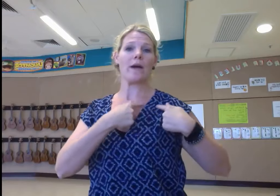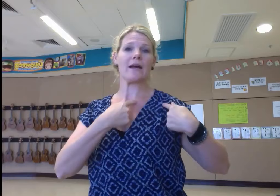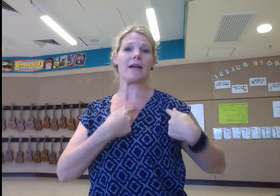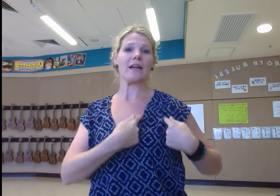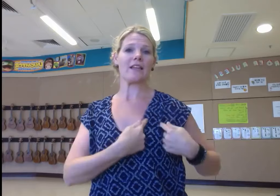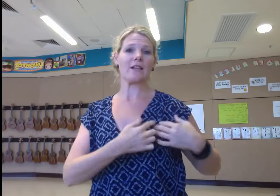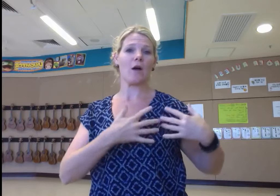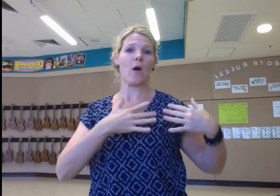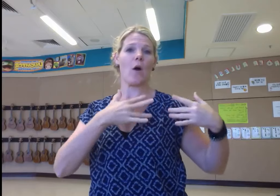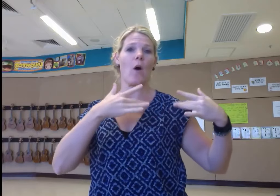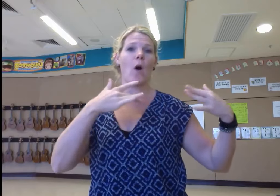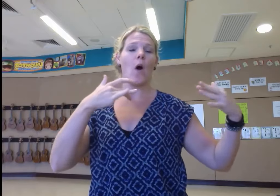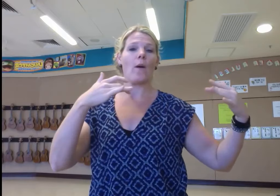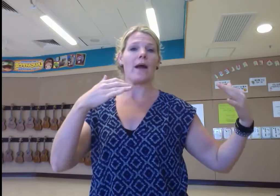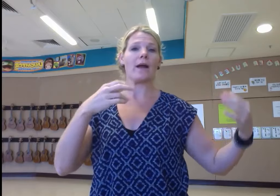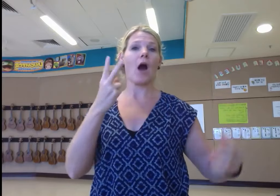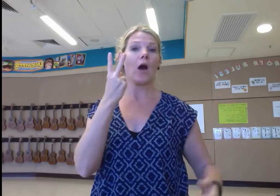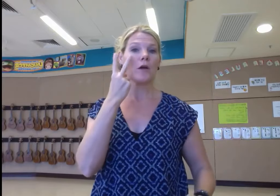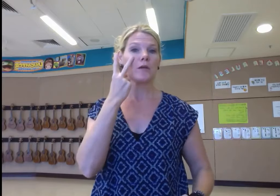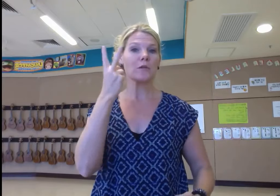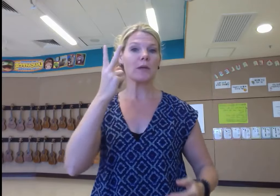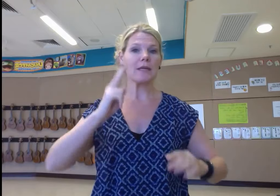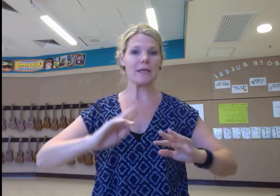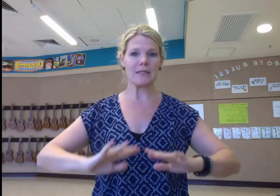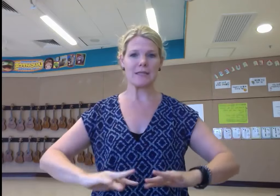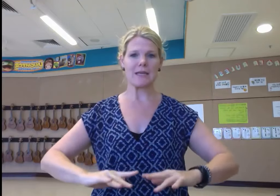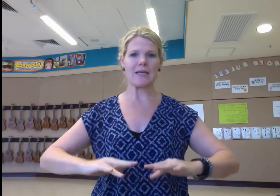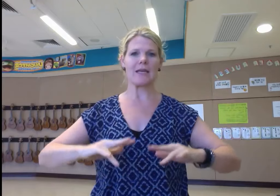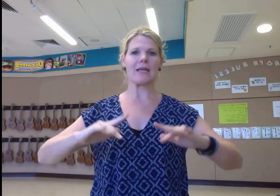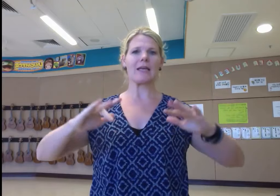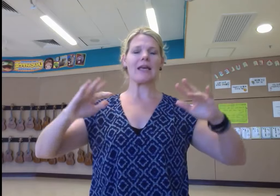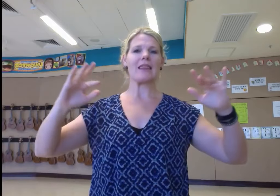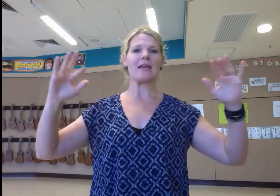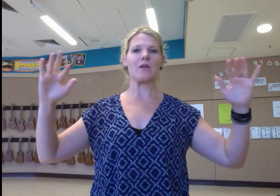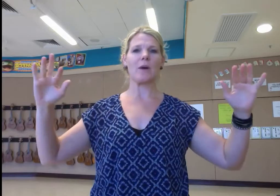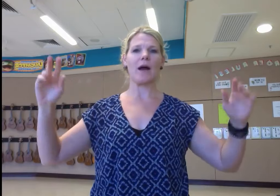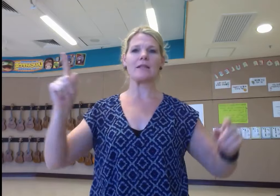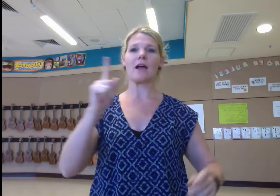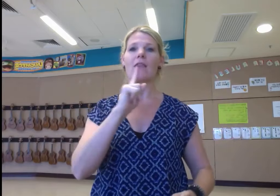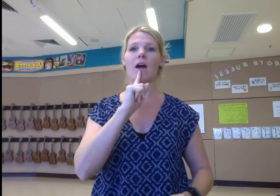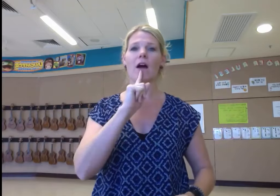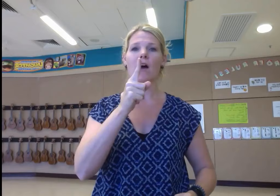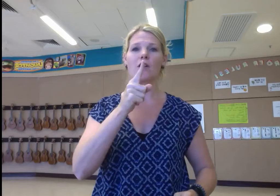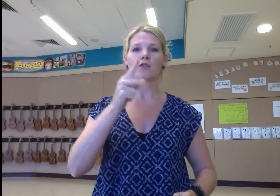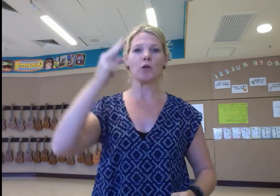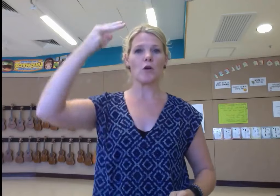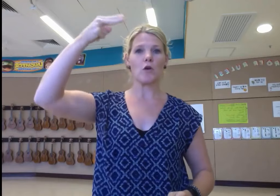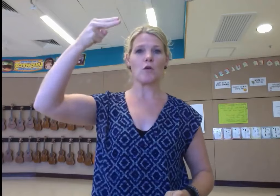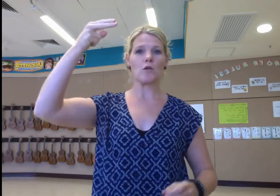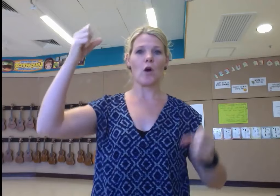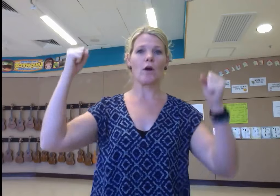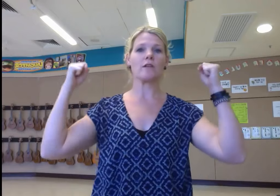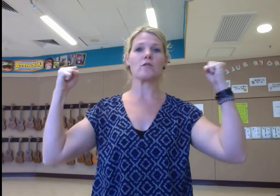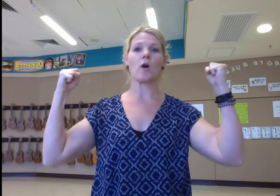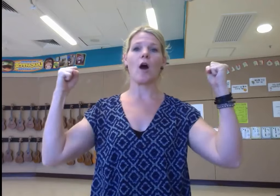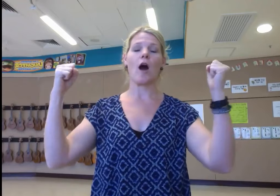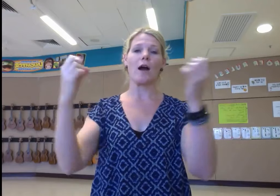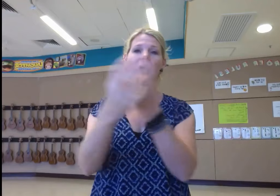With glowing hearts we see thee right, That our true Lord strong